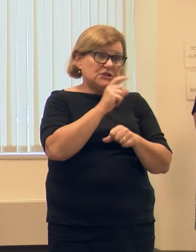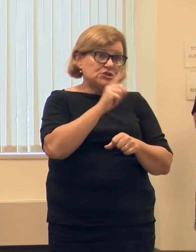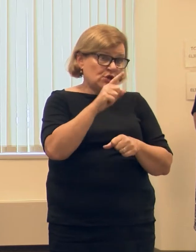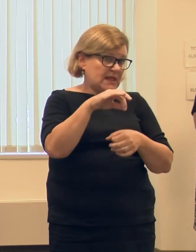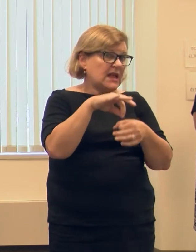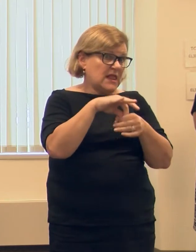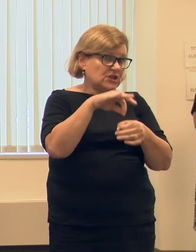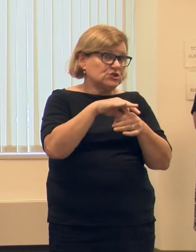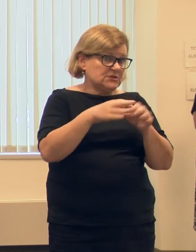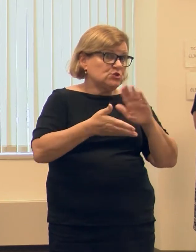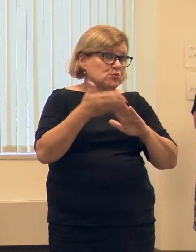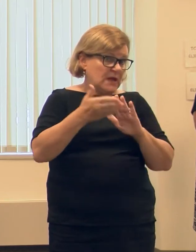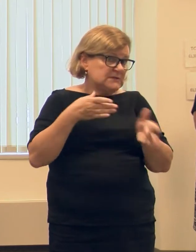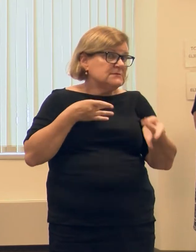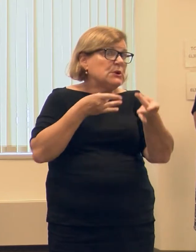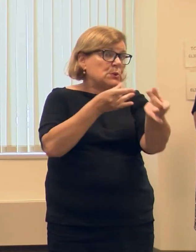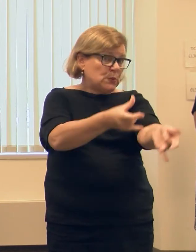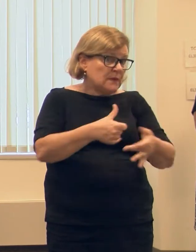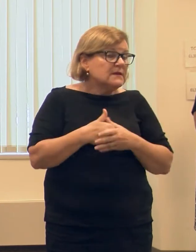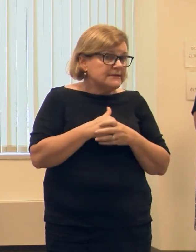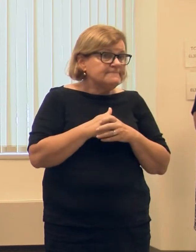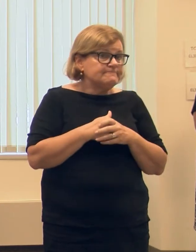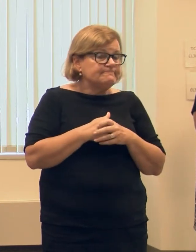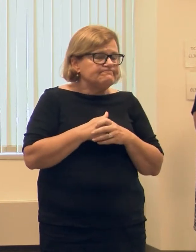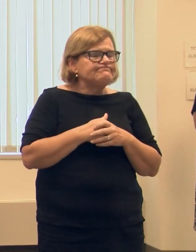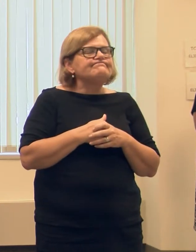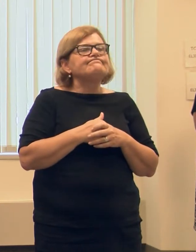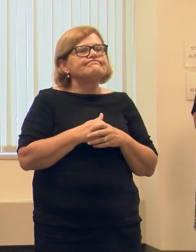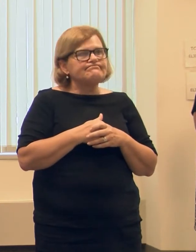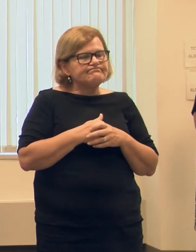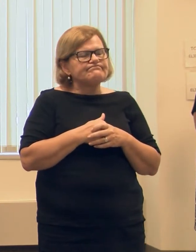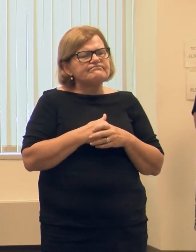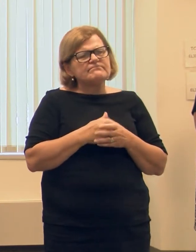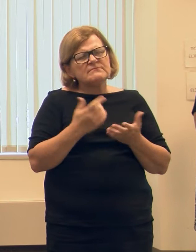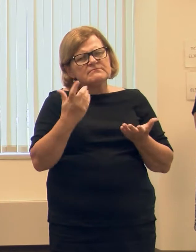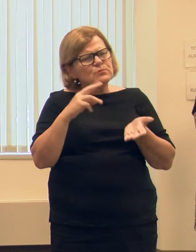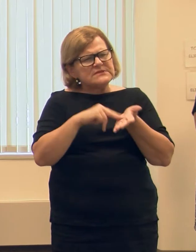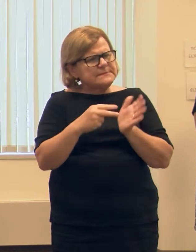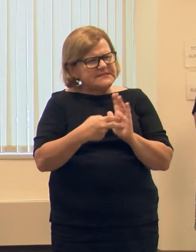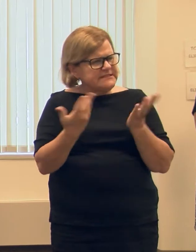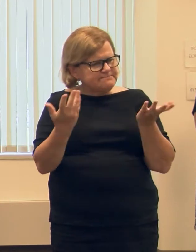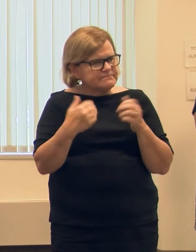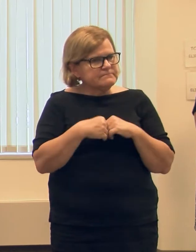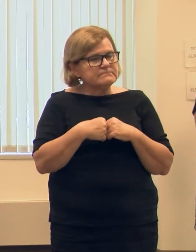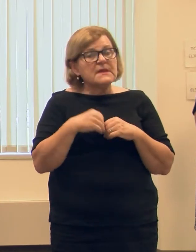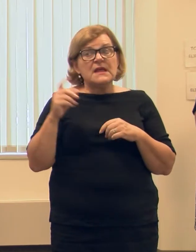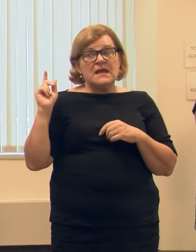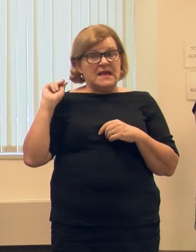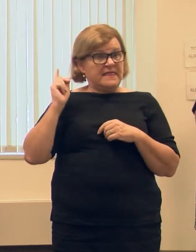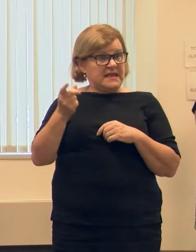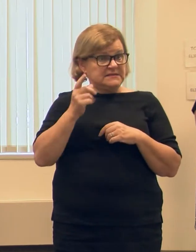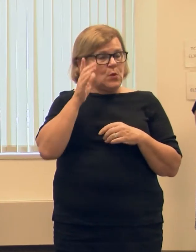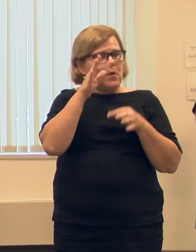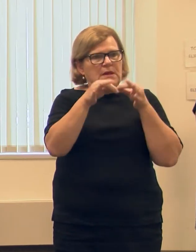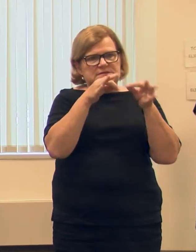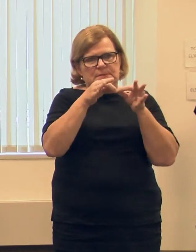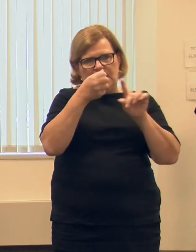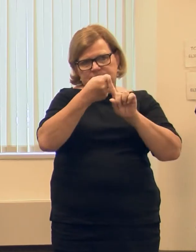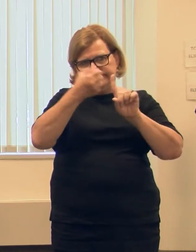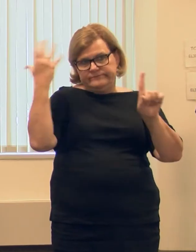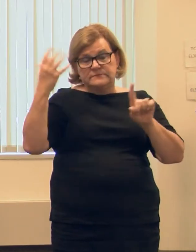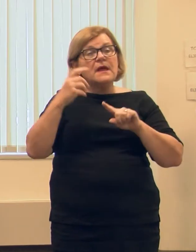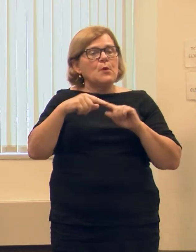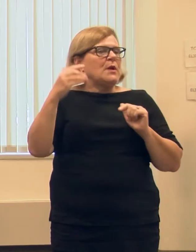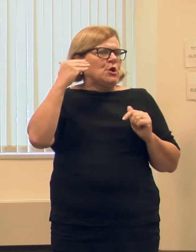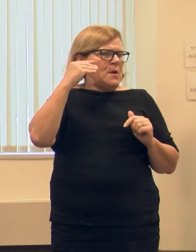that these elections run as smoothly as possible. So what does that look like? Now these folks are going to go into more detail about that. But